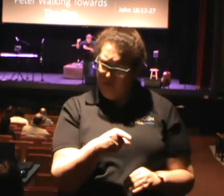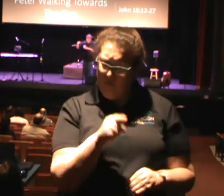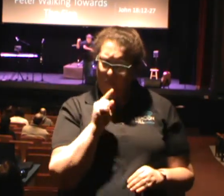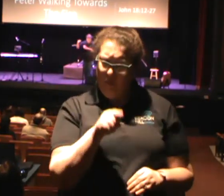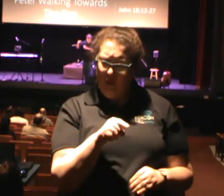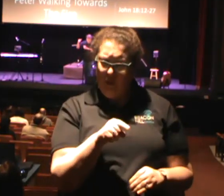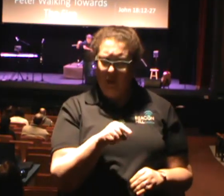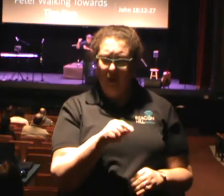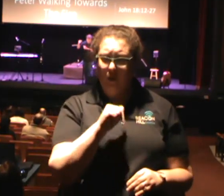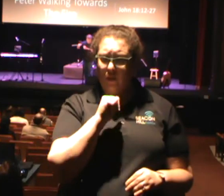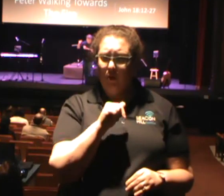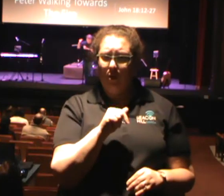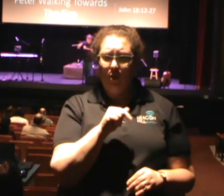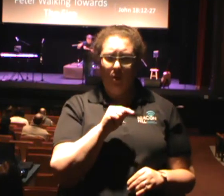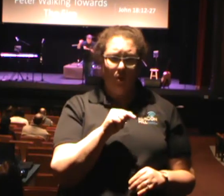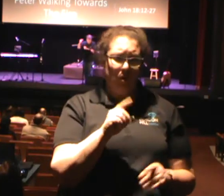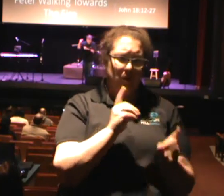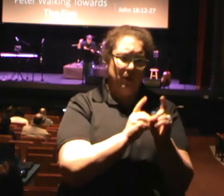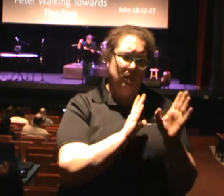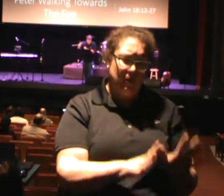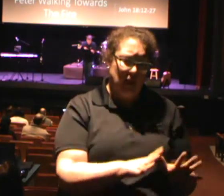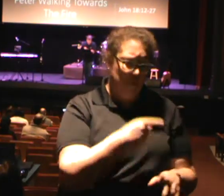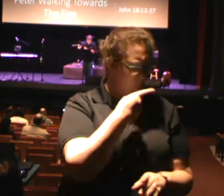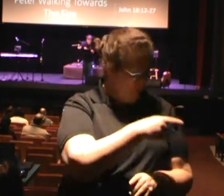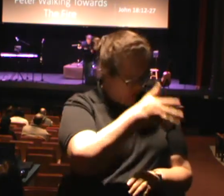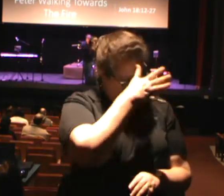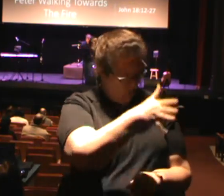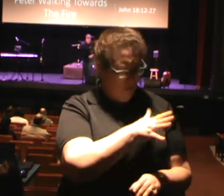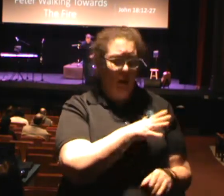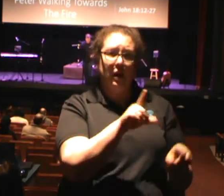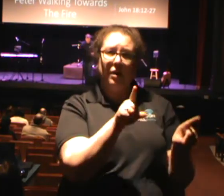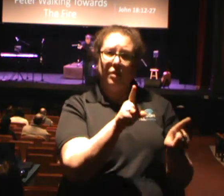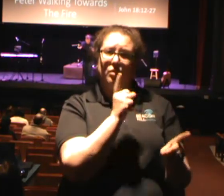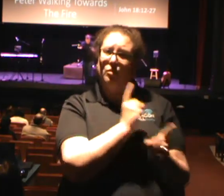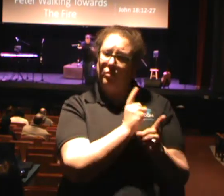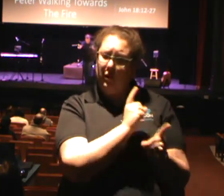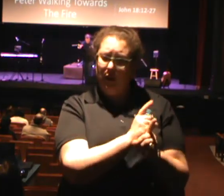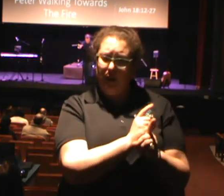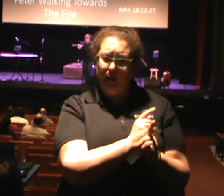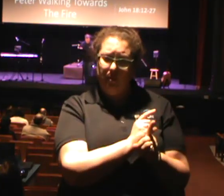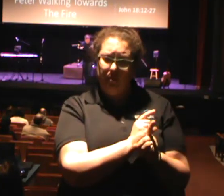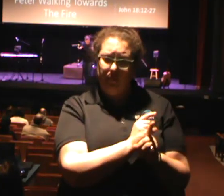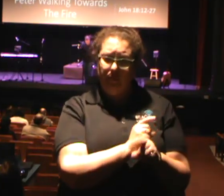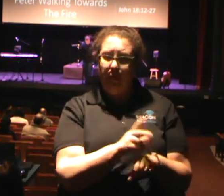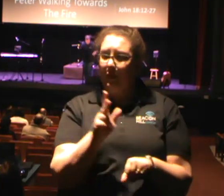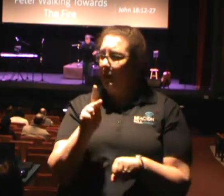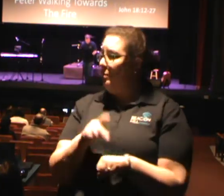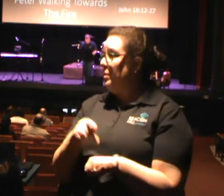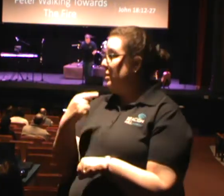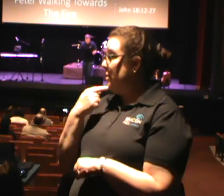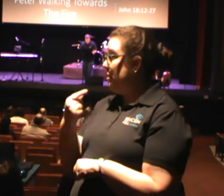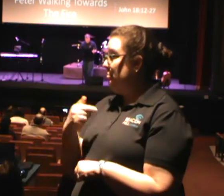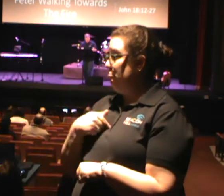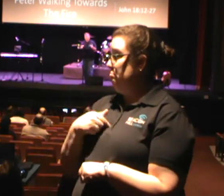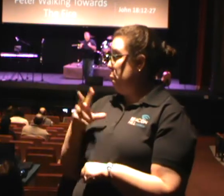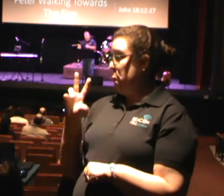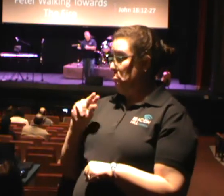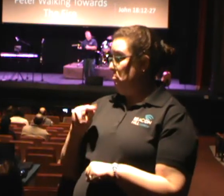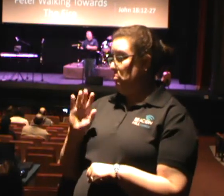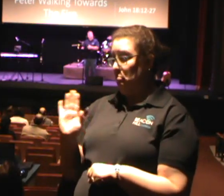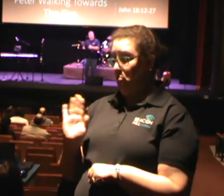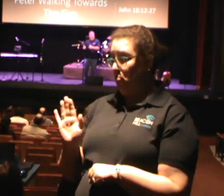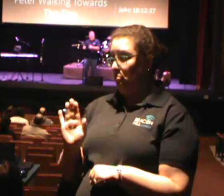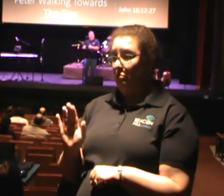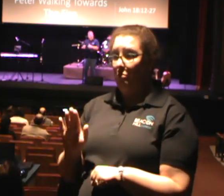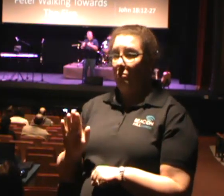aren't one of this man's disciples too, are you? And Peter said, I am not. You know, on the